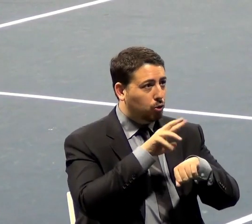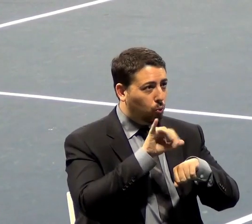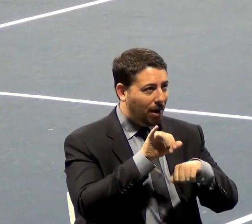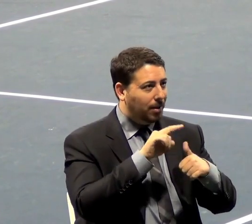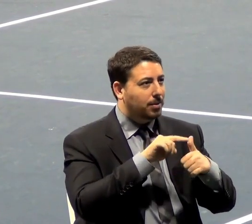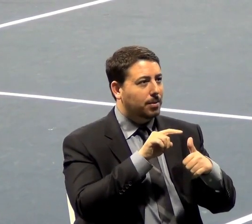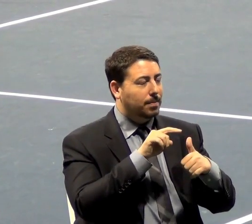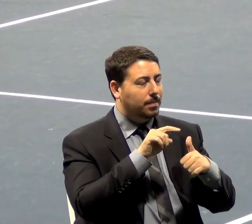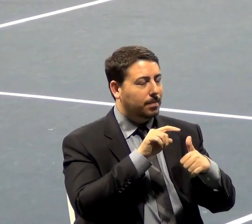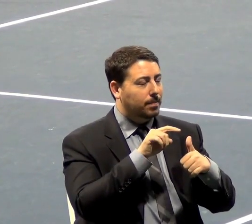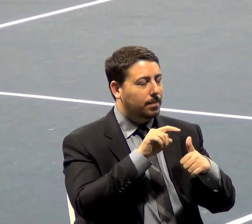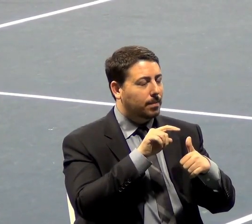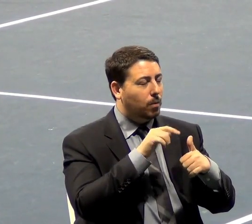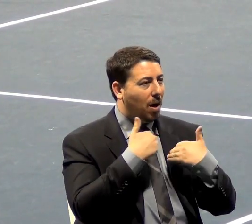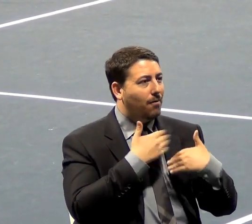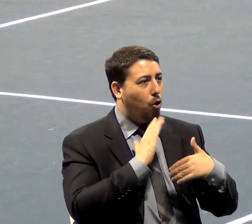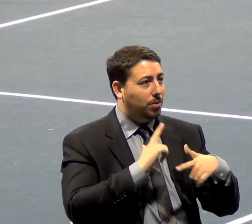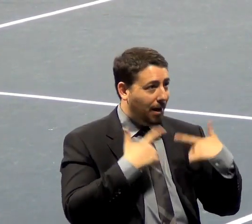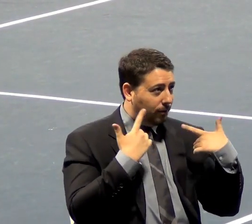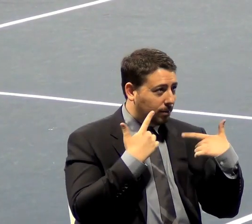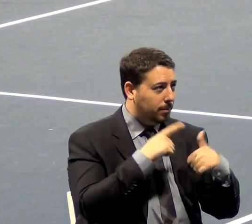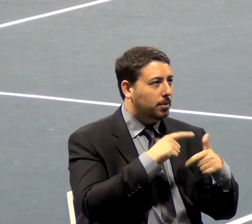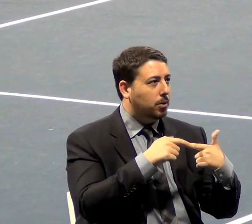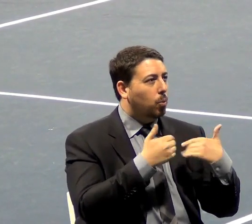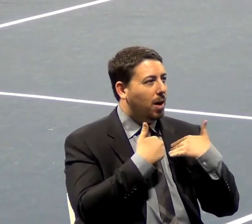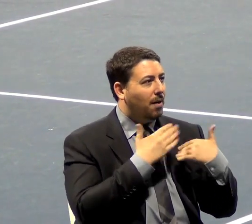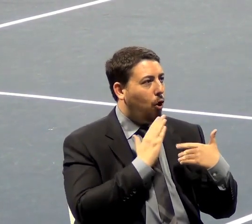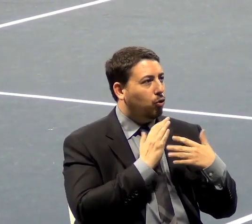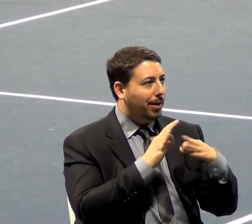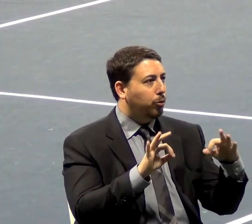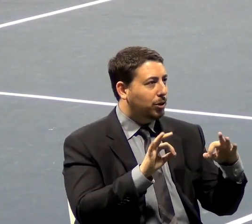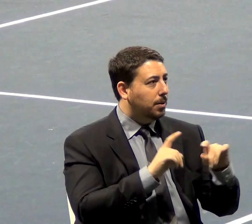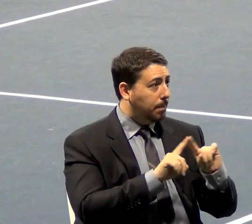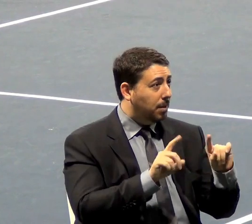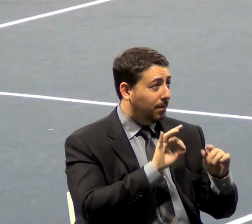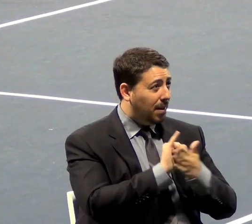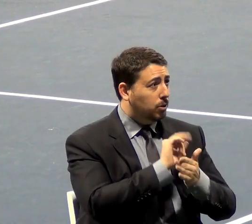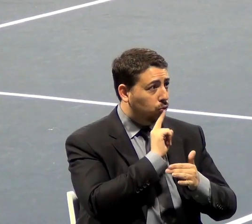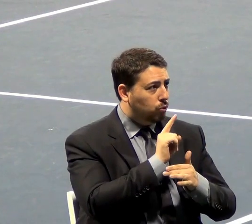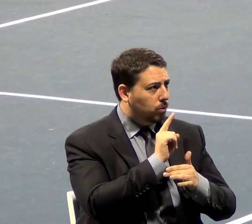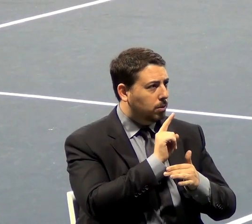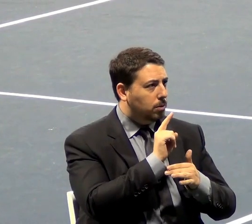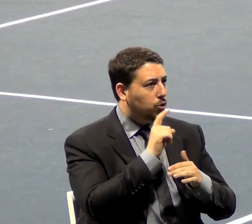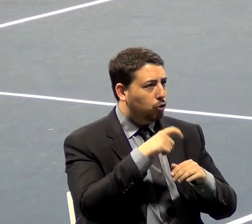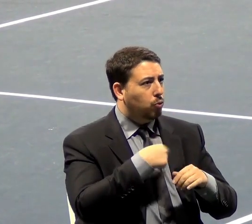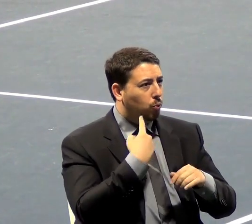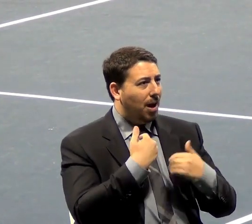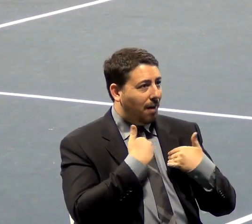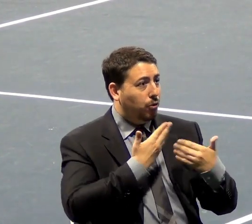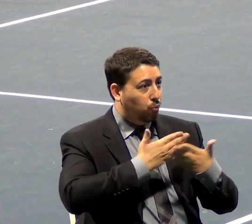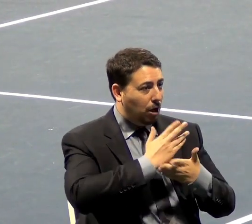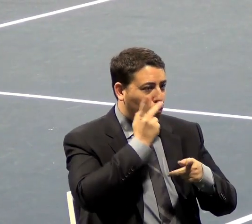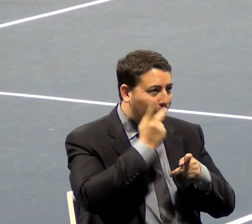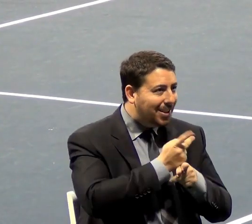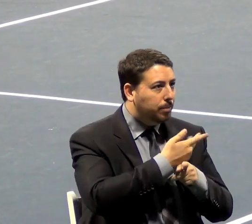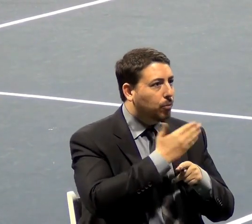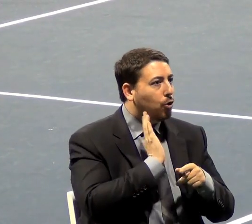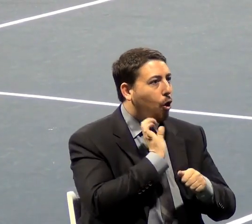And it comes to us, we have our life and our liberty. But if that is true, shouldn't we have the right to keep the fruits of our labor? It should not be.